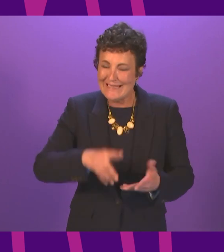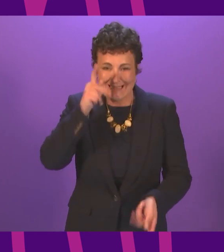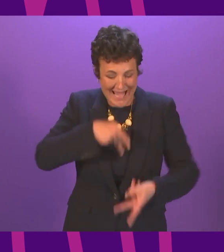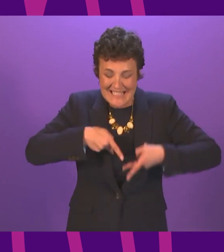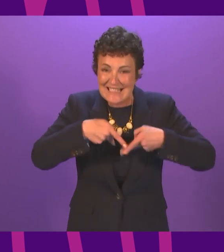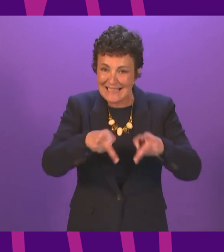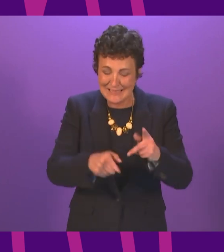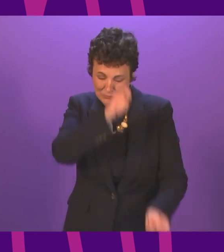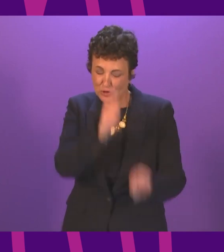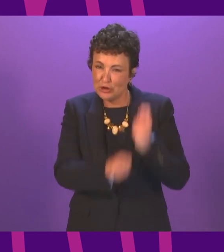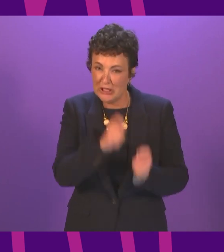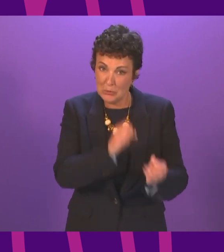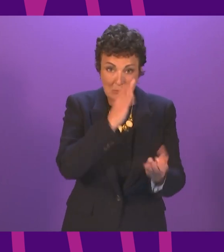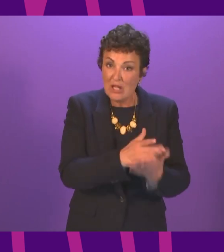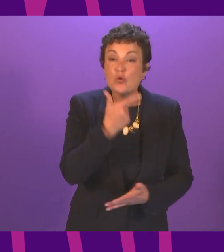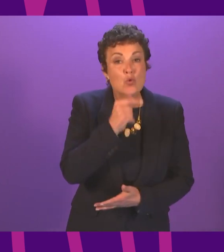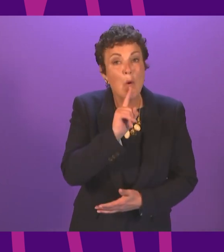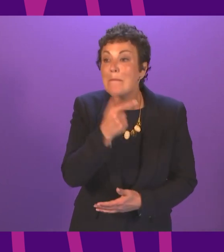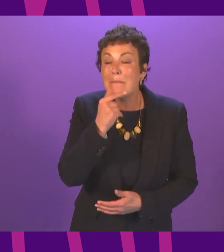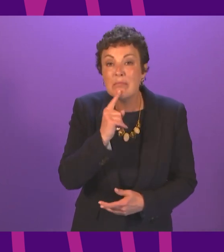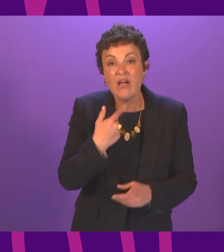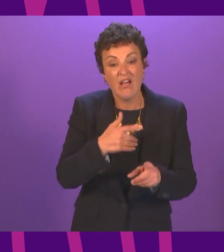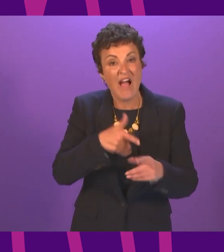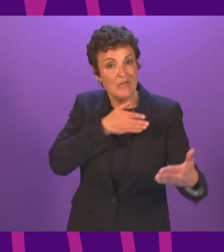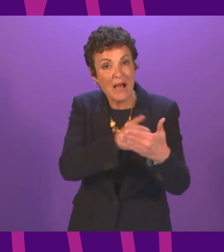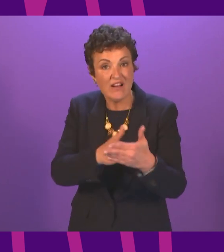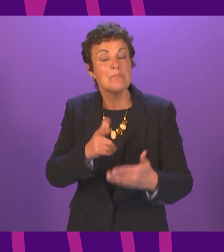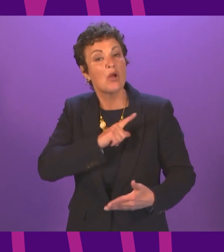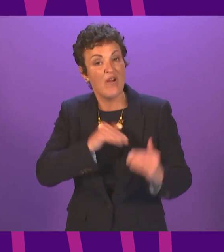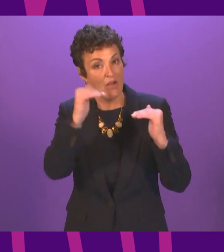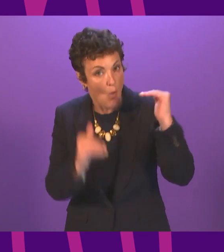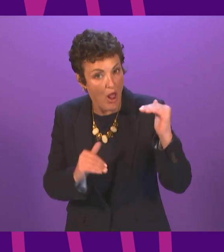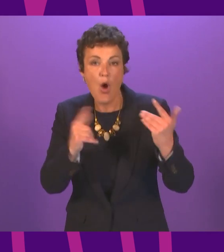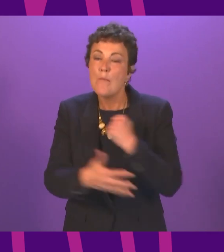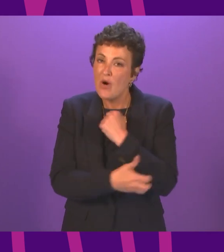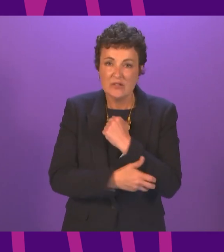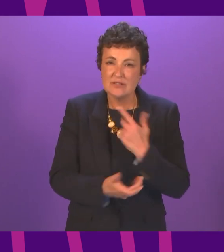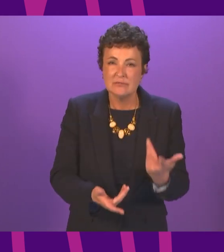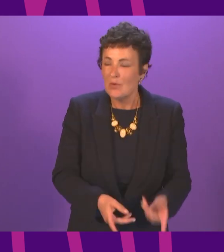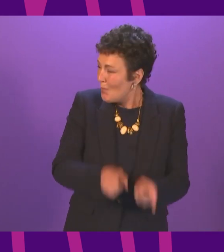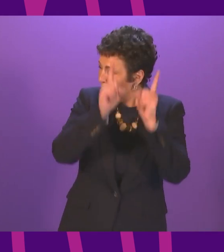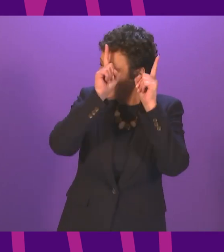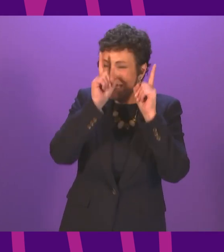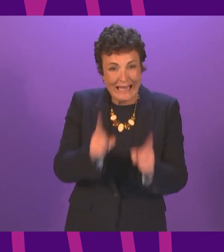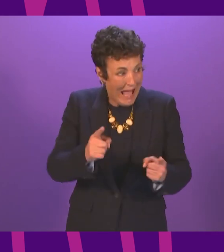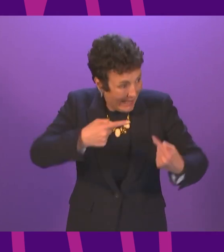to ensure no one is held back by poverty or inequality we cannot come through the collective trauma of COVID and